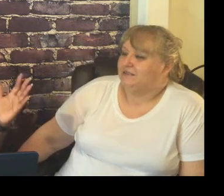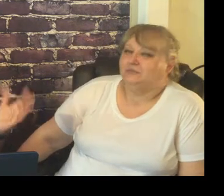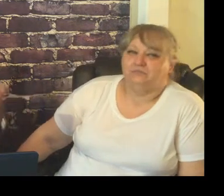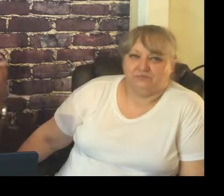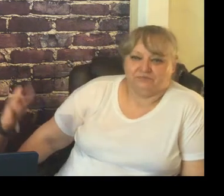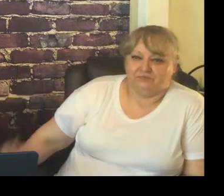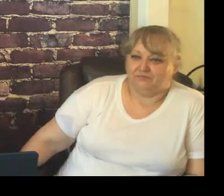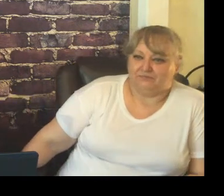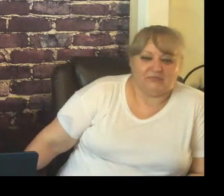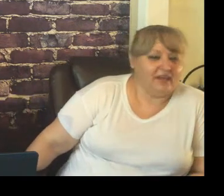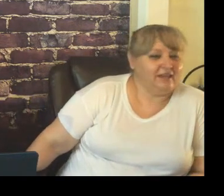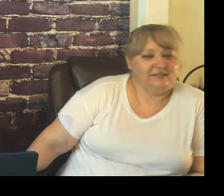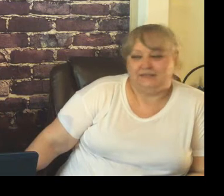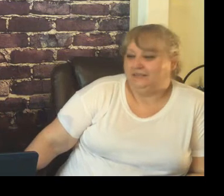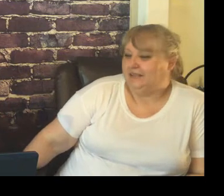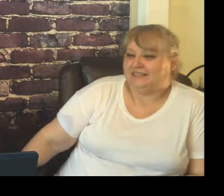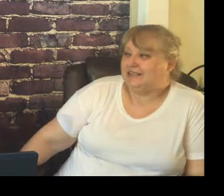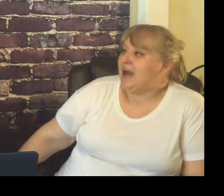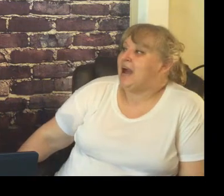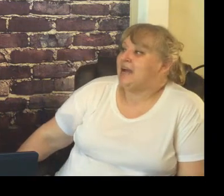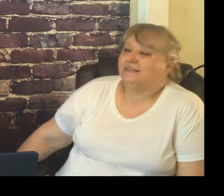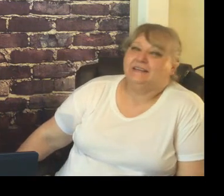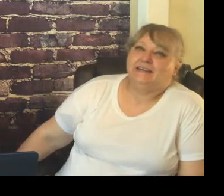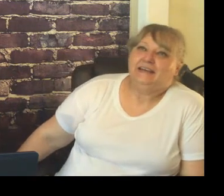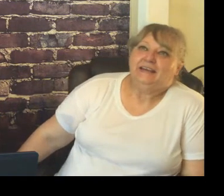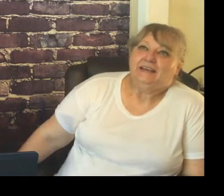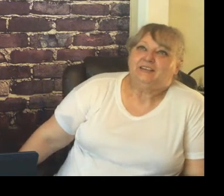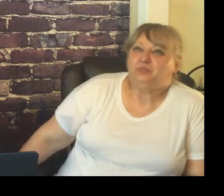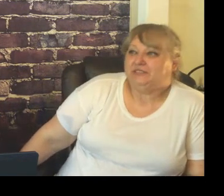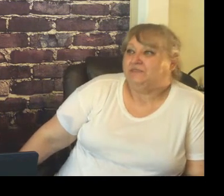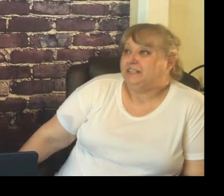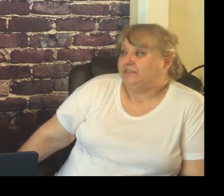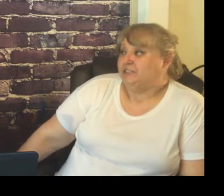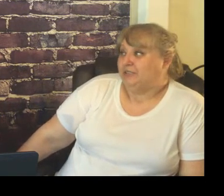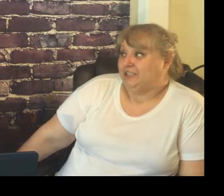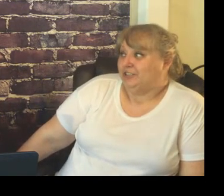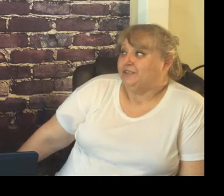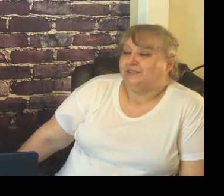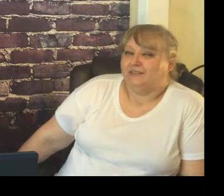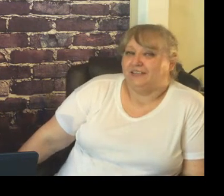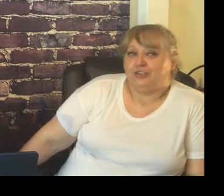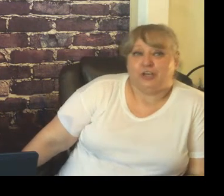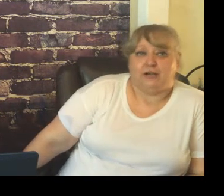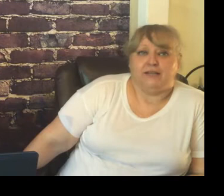and start again it's not specifically for new teachers that are starting